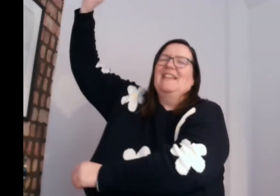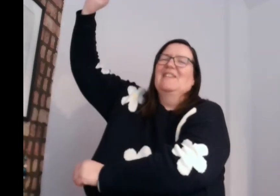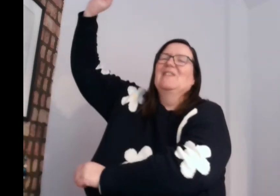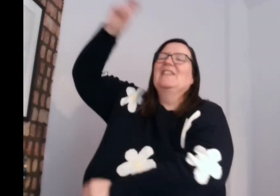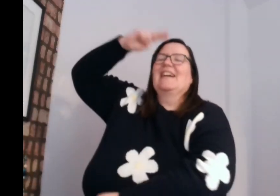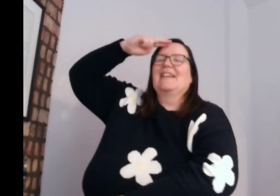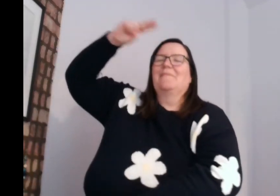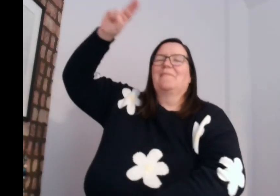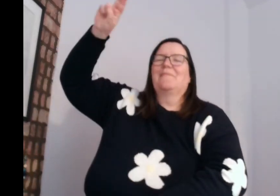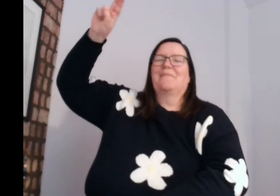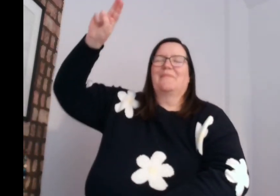your name.